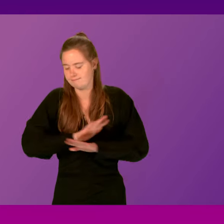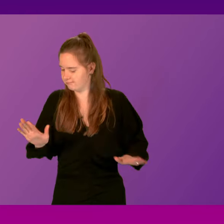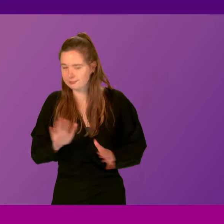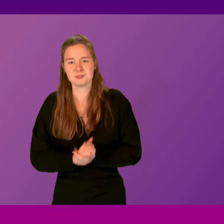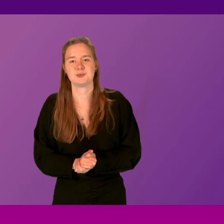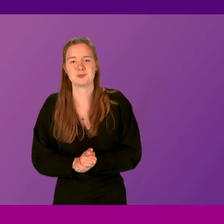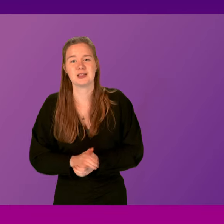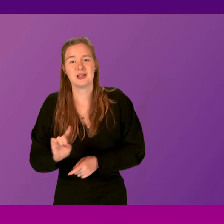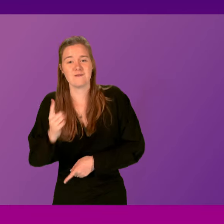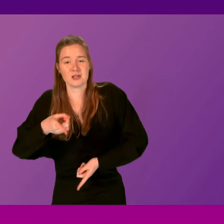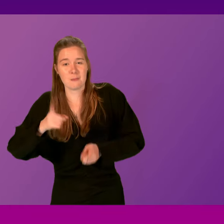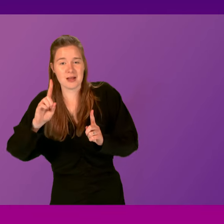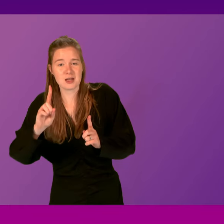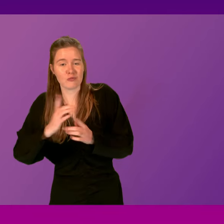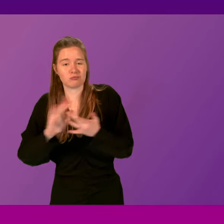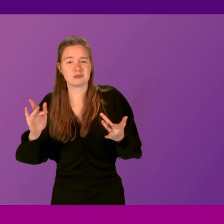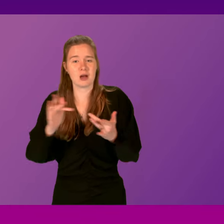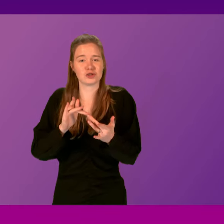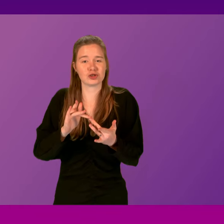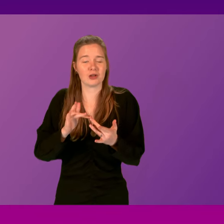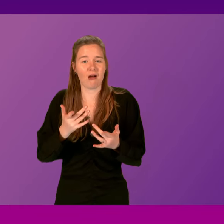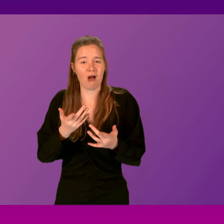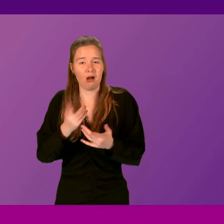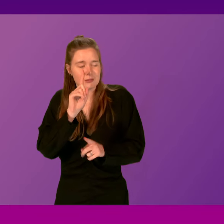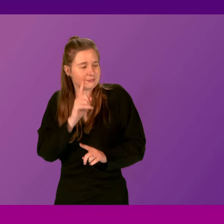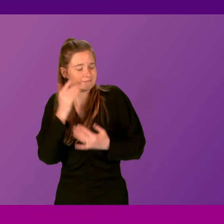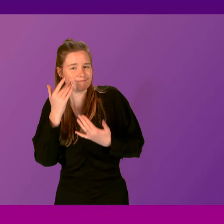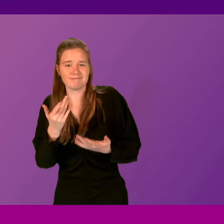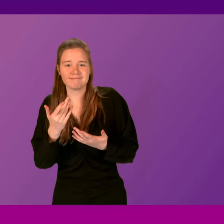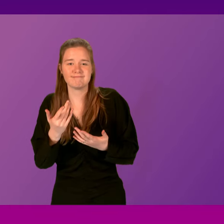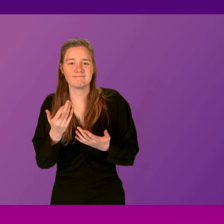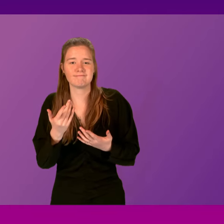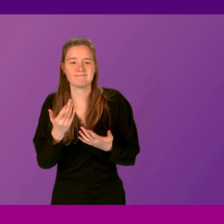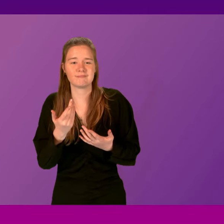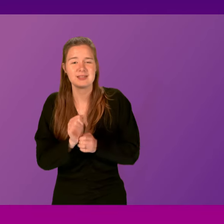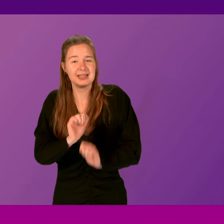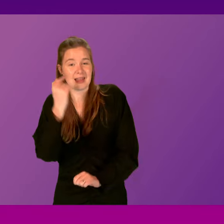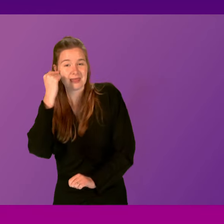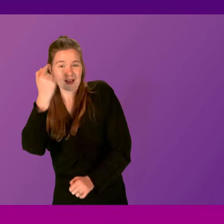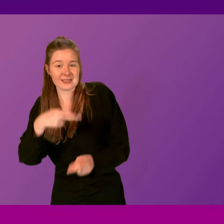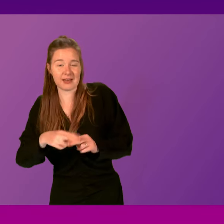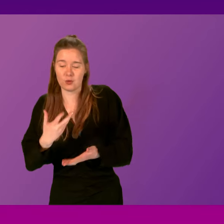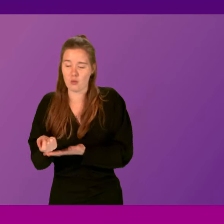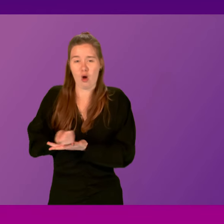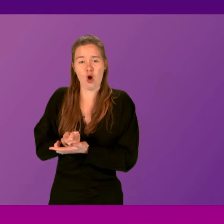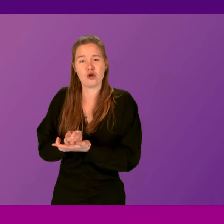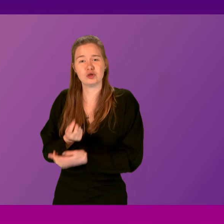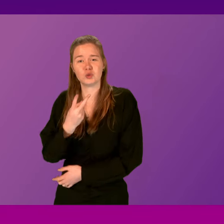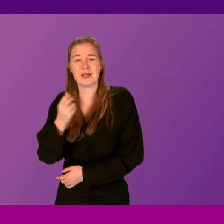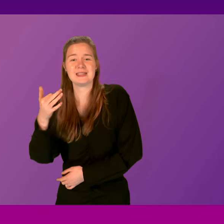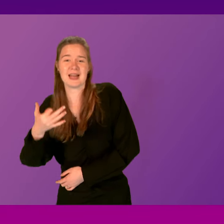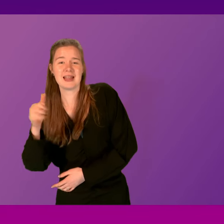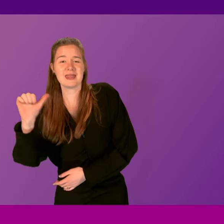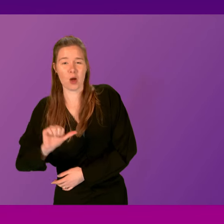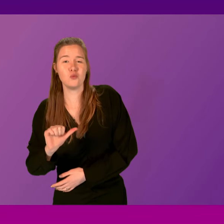this first minister is so out of touch. Members! This first minister is so out of touch, he thinks if you earn almost £29